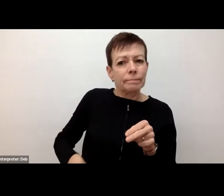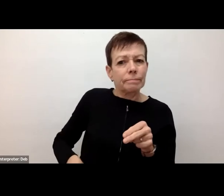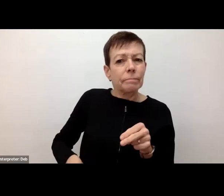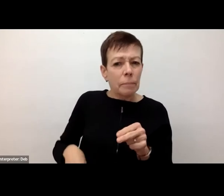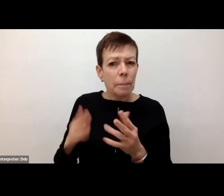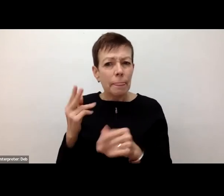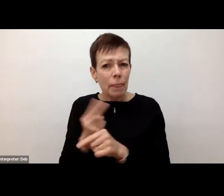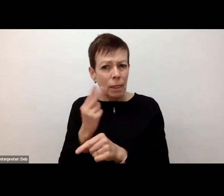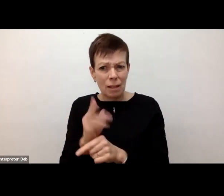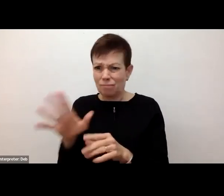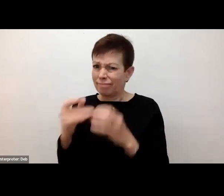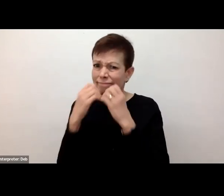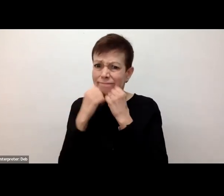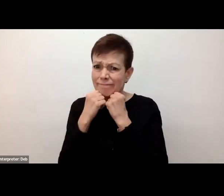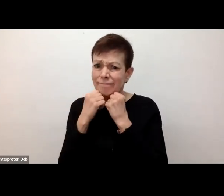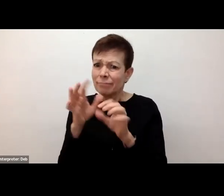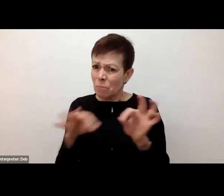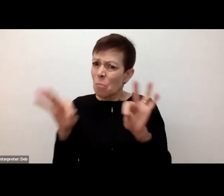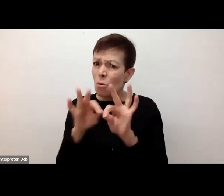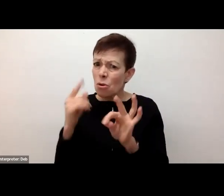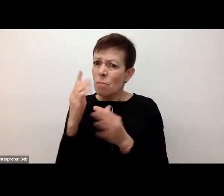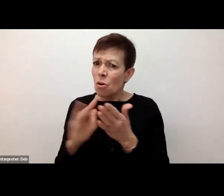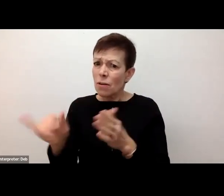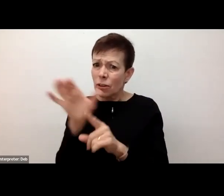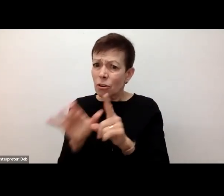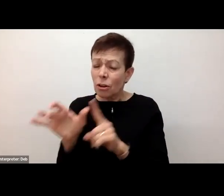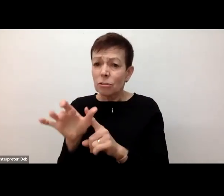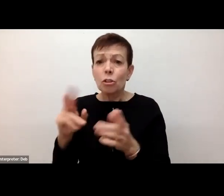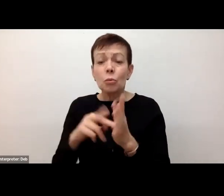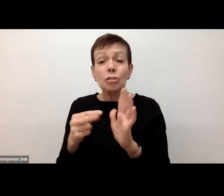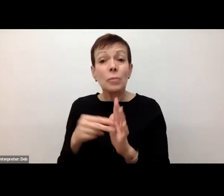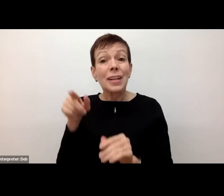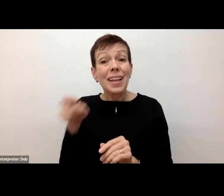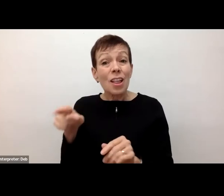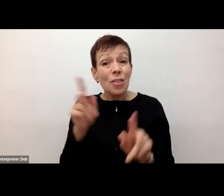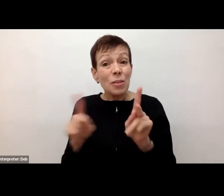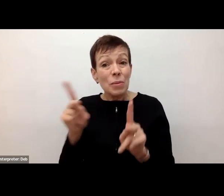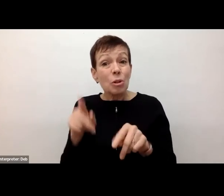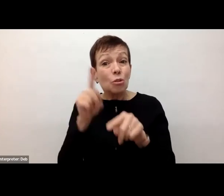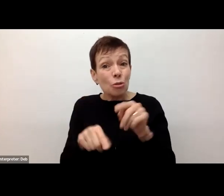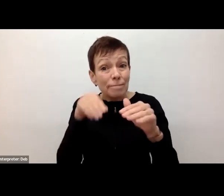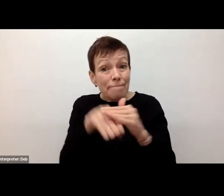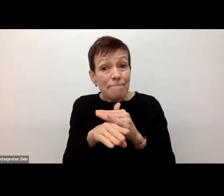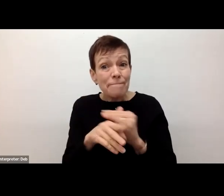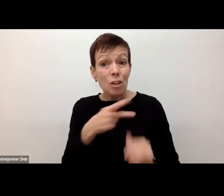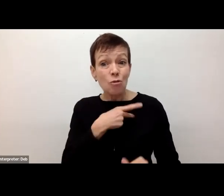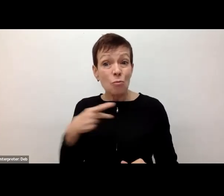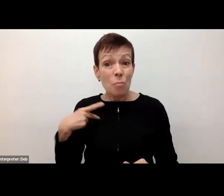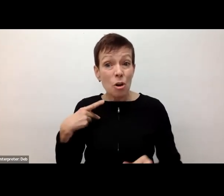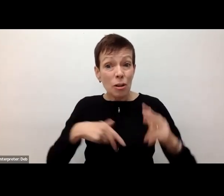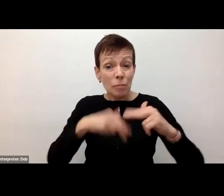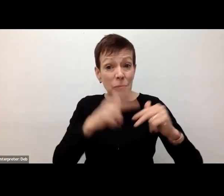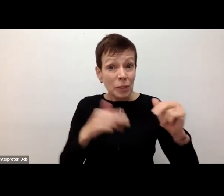that meant that the Sikhs there in the delegation were not allowed into the Quebec National Assembly and the kirpan is